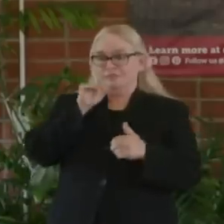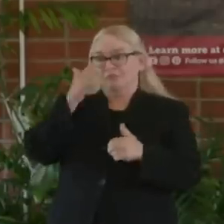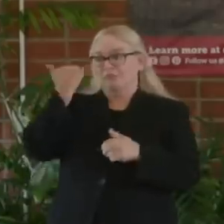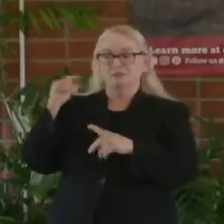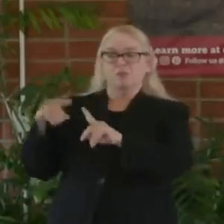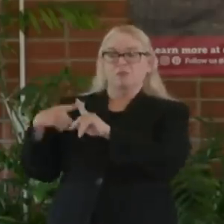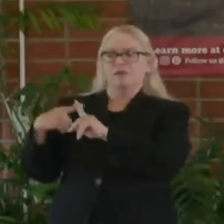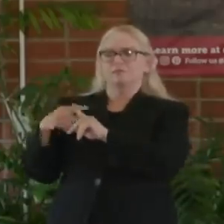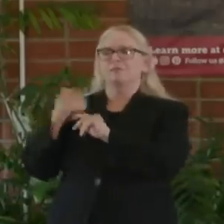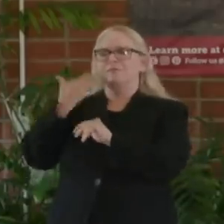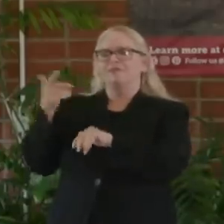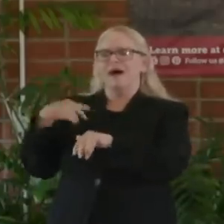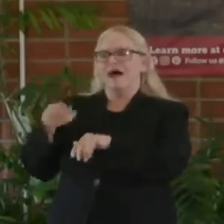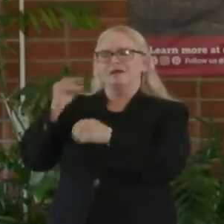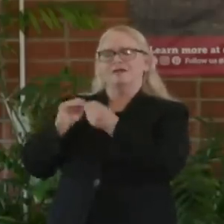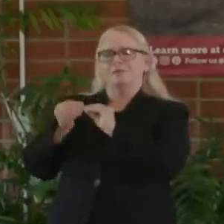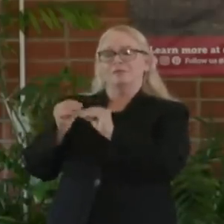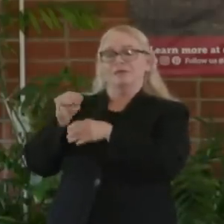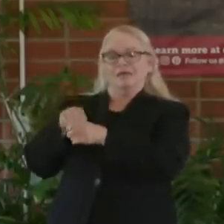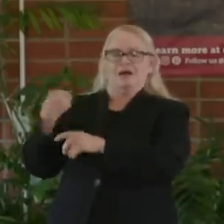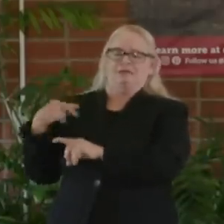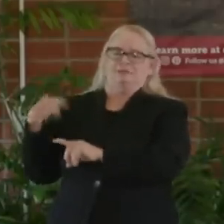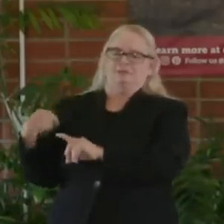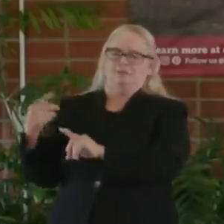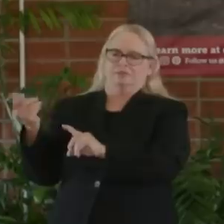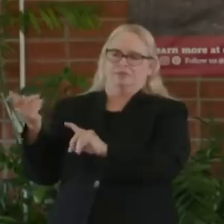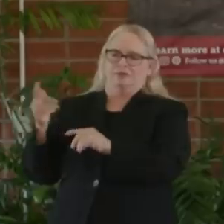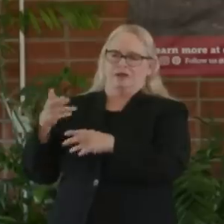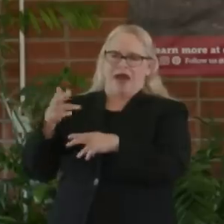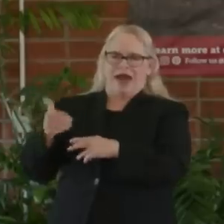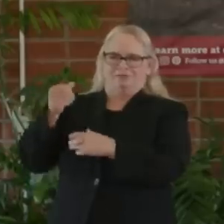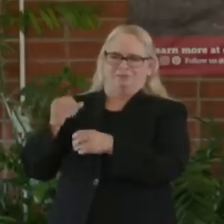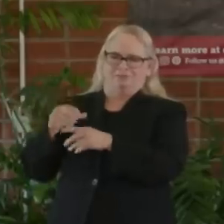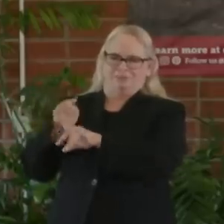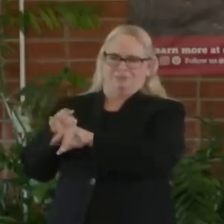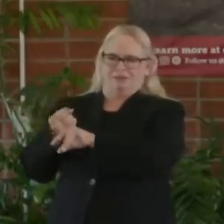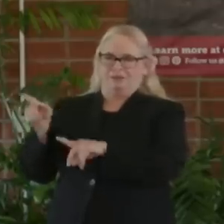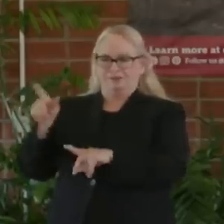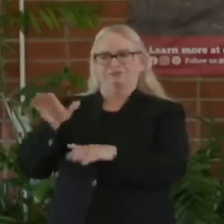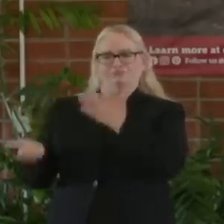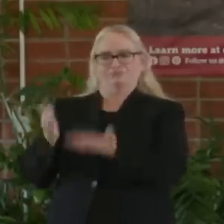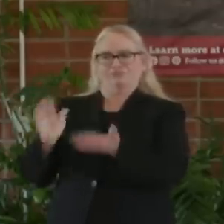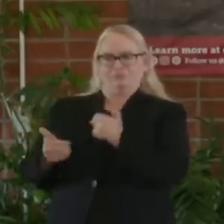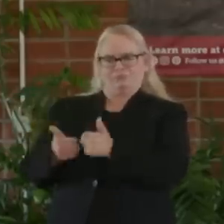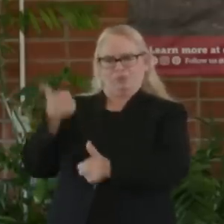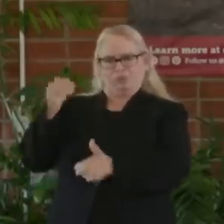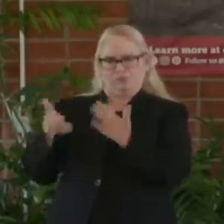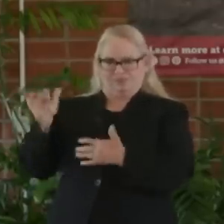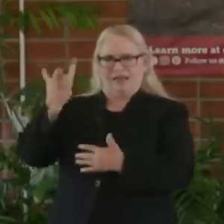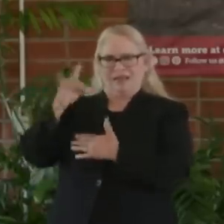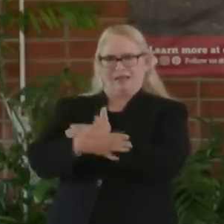hospital, but also in the number of deaths. So making sure that we're communicating clearly and concisely around